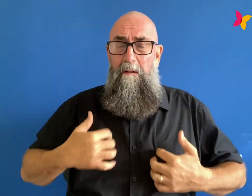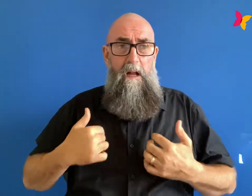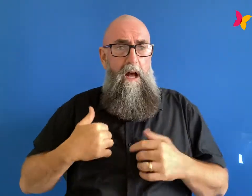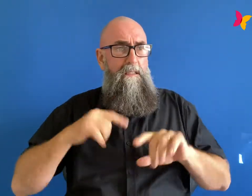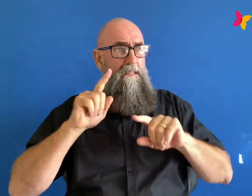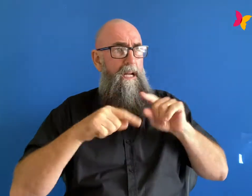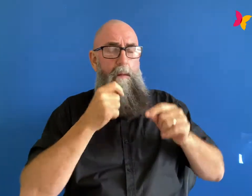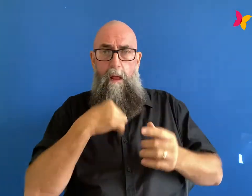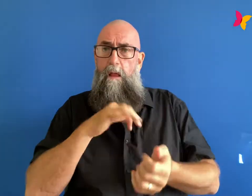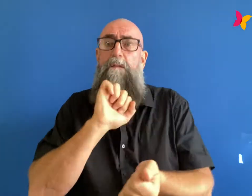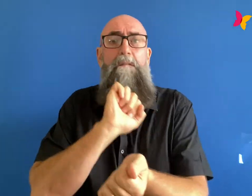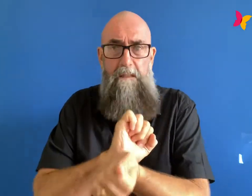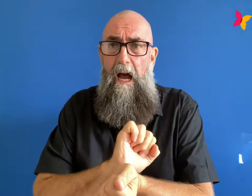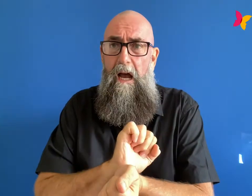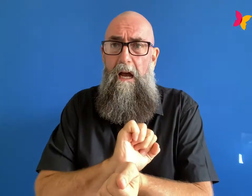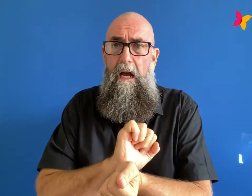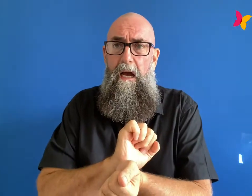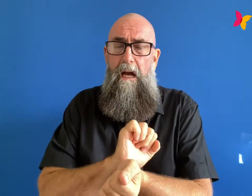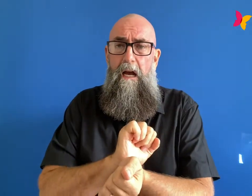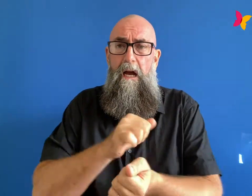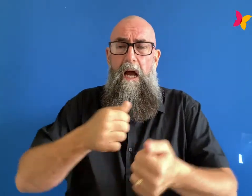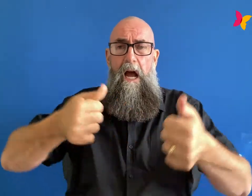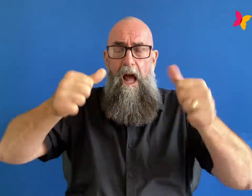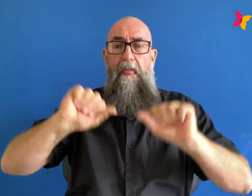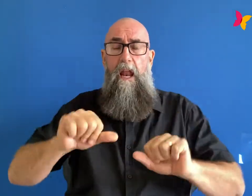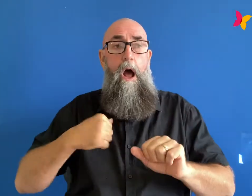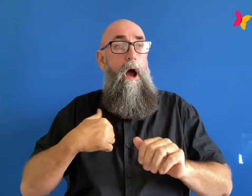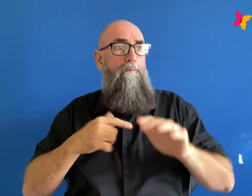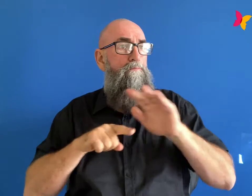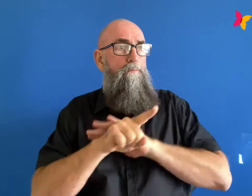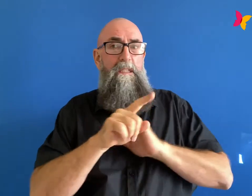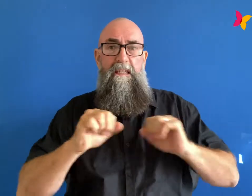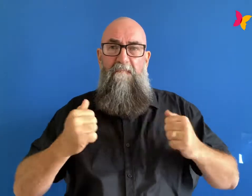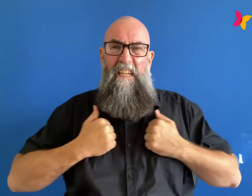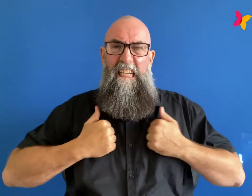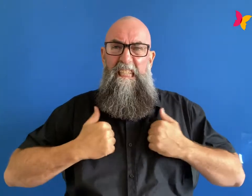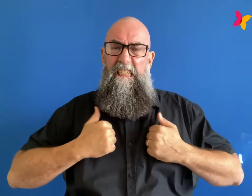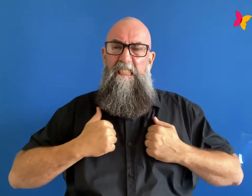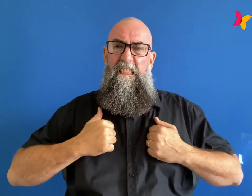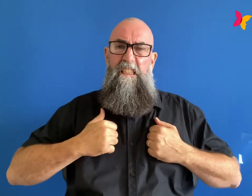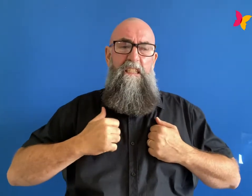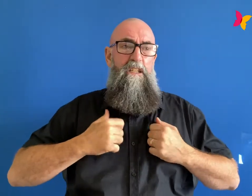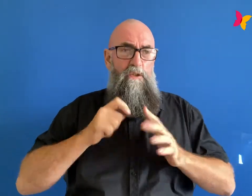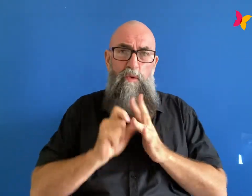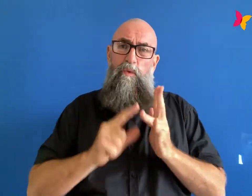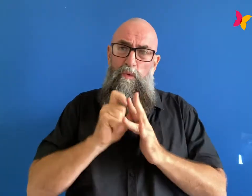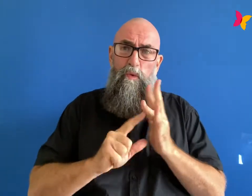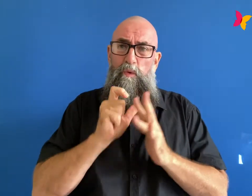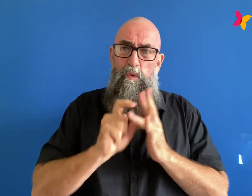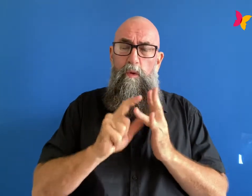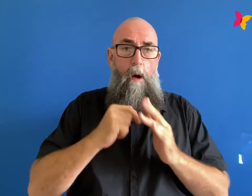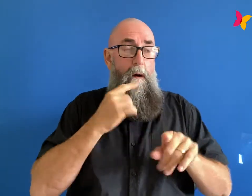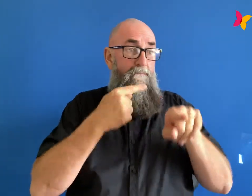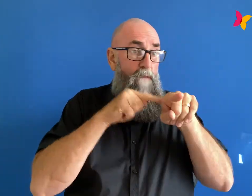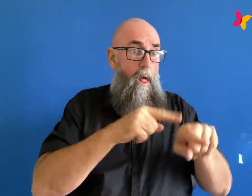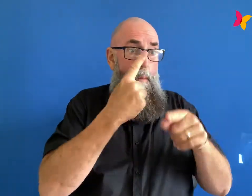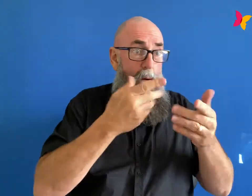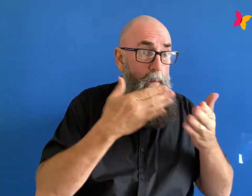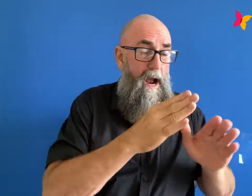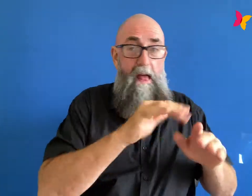stuck and then i'd exercise a lot like i'd have one routine thing i did and then i'd go to the next and then i'd also